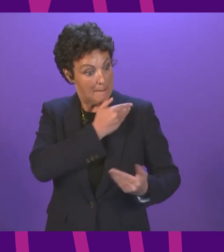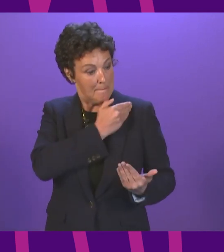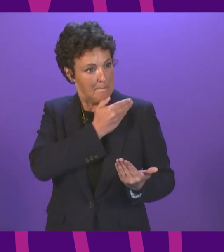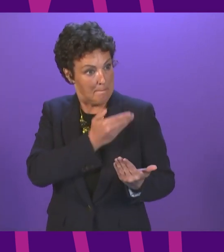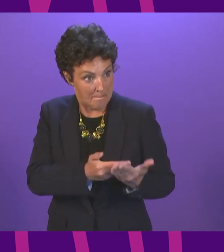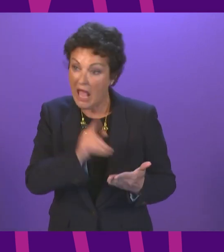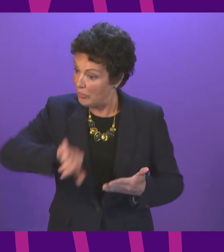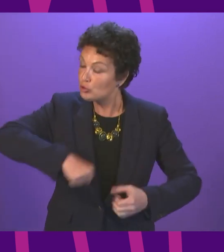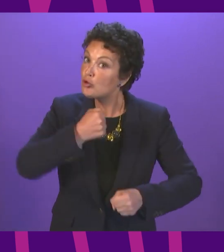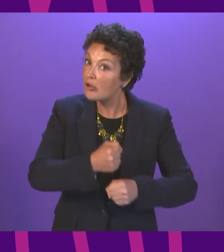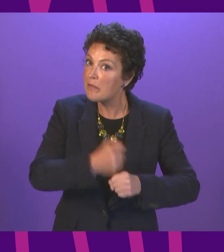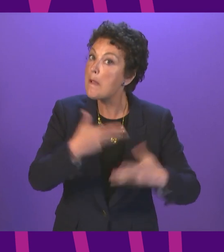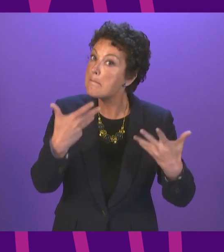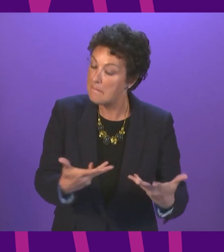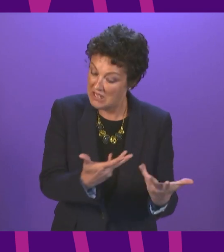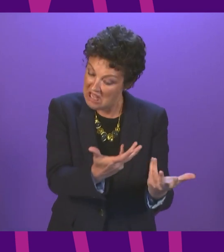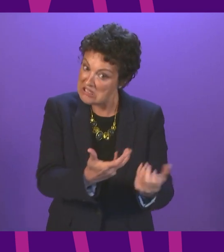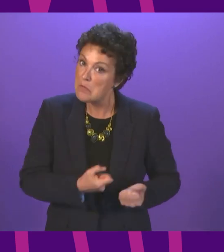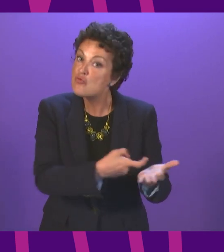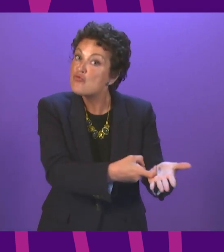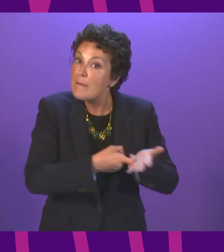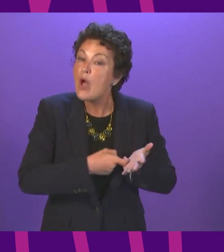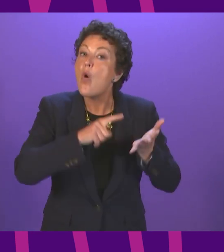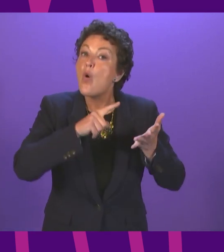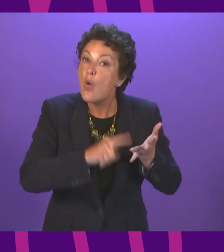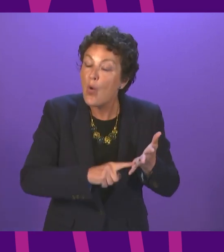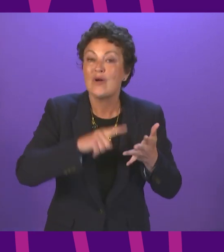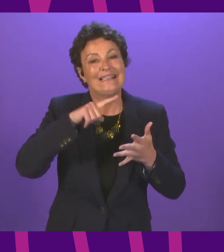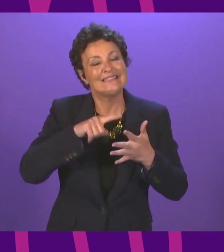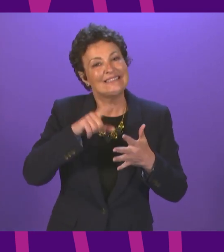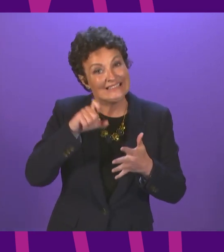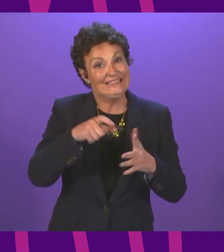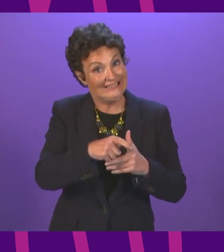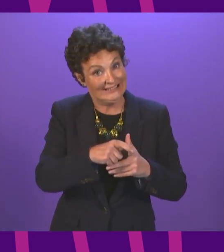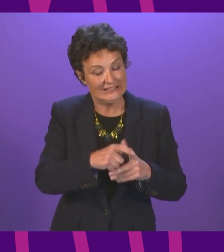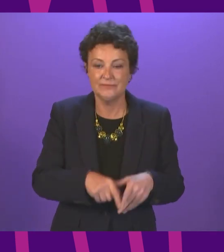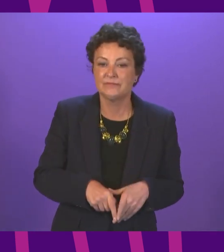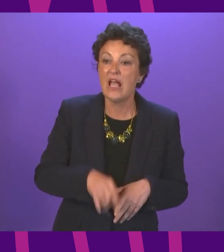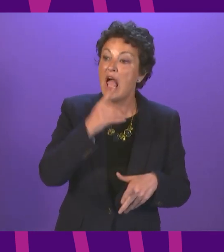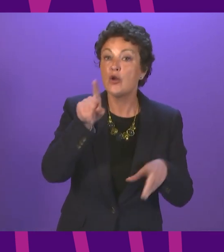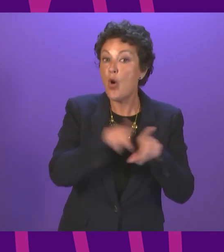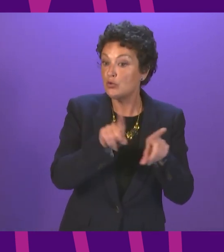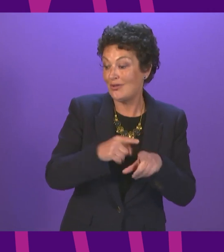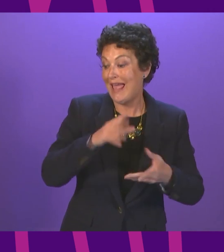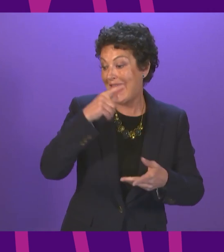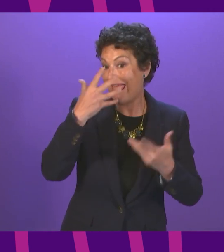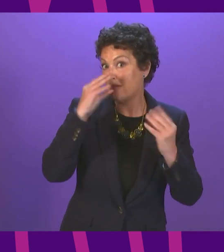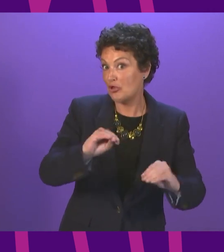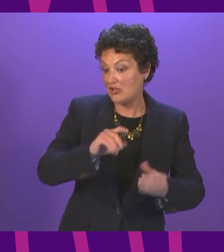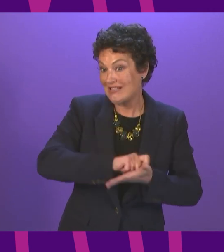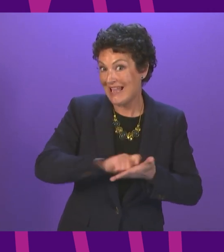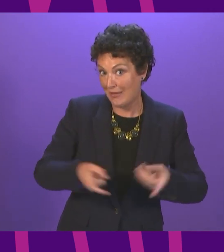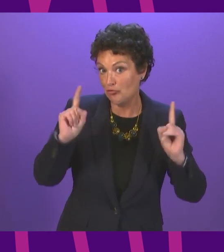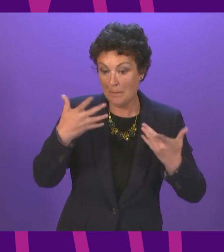and we have accepted the recommendation of the OECD in this respect, and of course the Education Secretary made a statement in this chamber earlier this week,